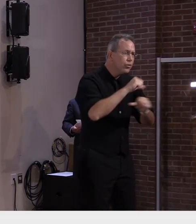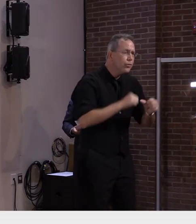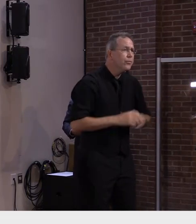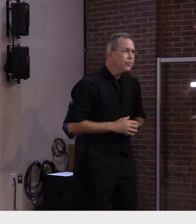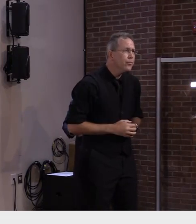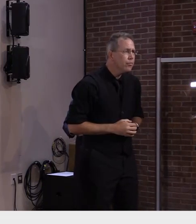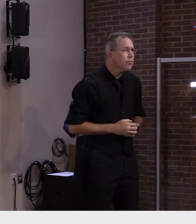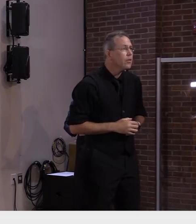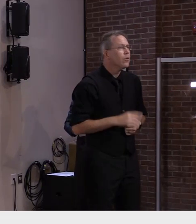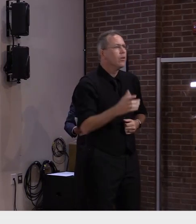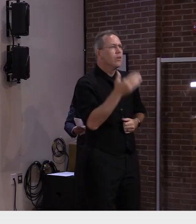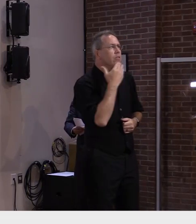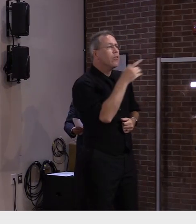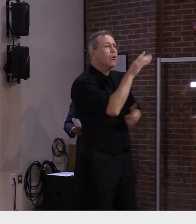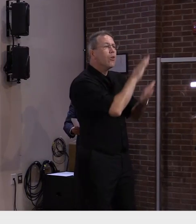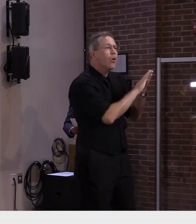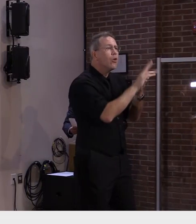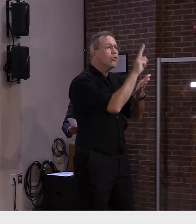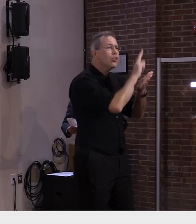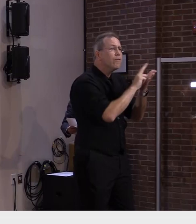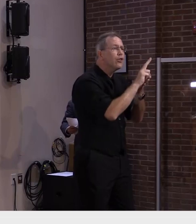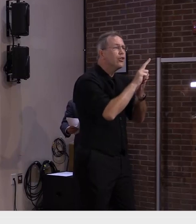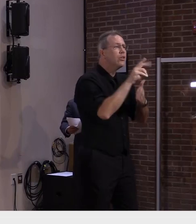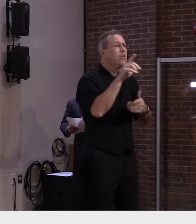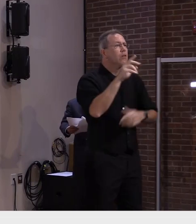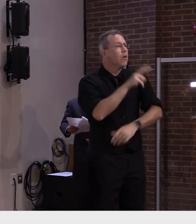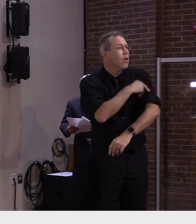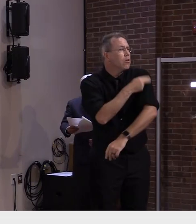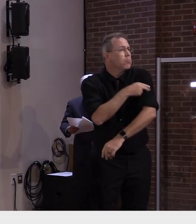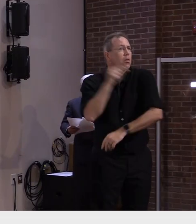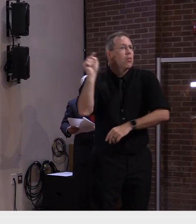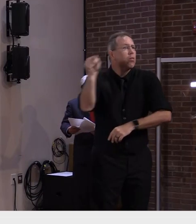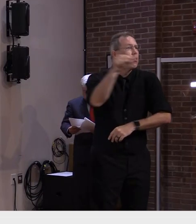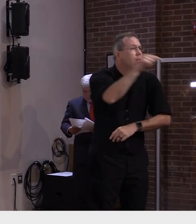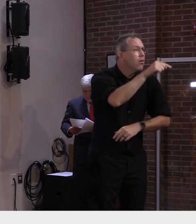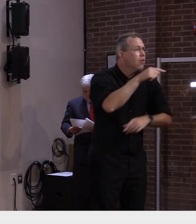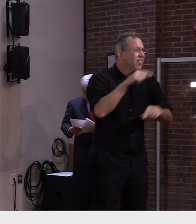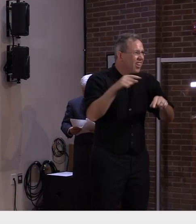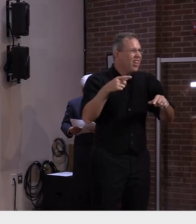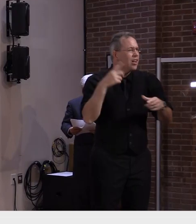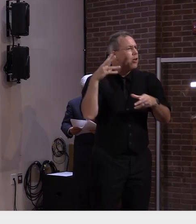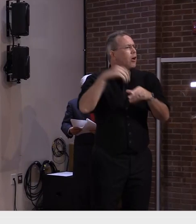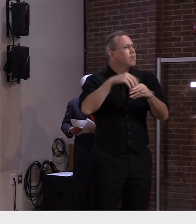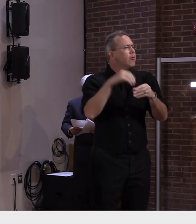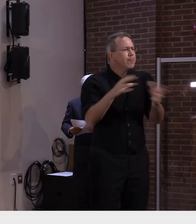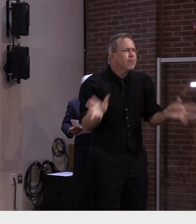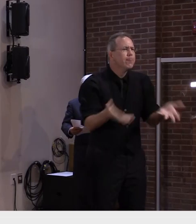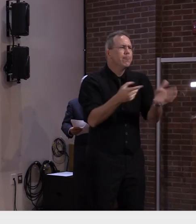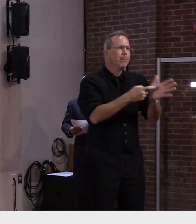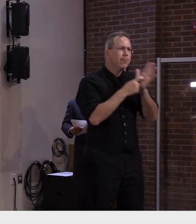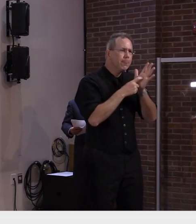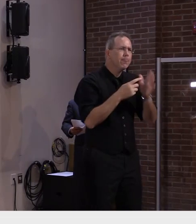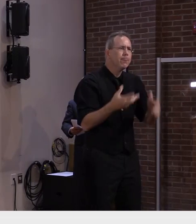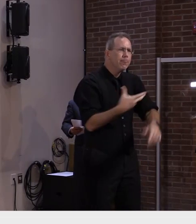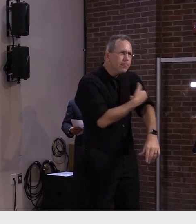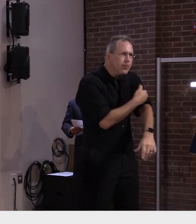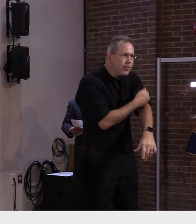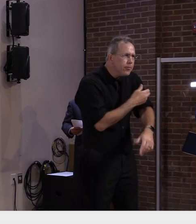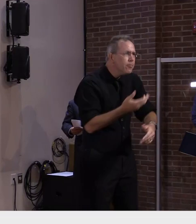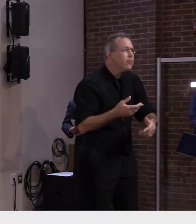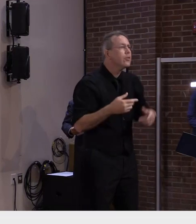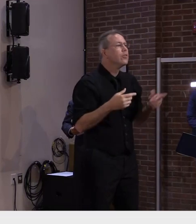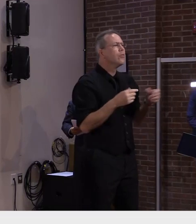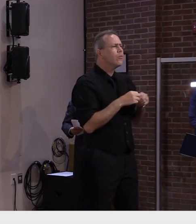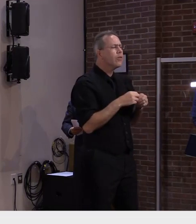our colleges and universities hospitals like the UVM Medical Center Health Network Dartmouth Hitchcock Mount